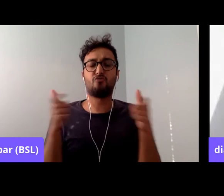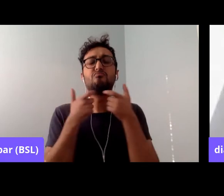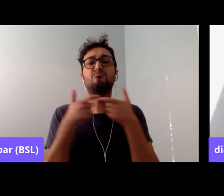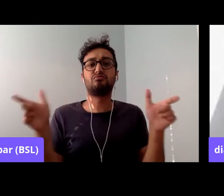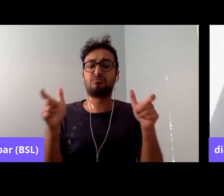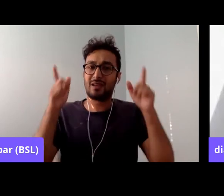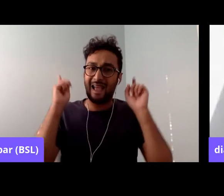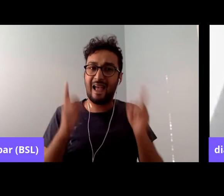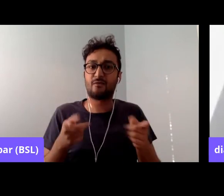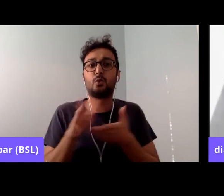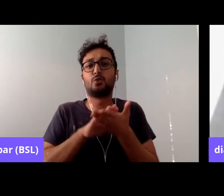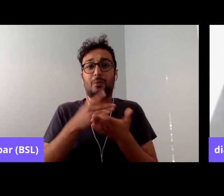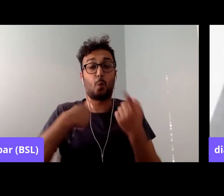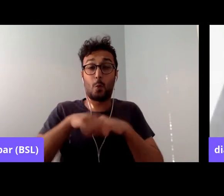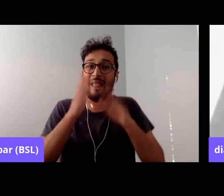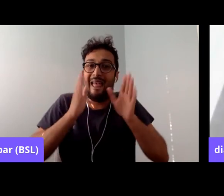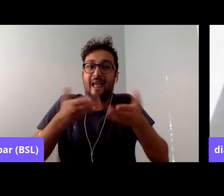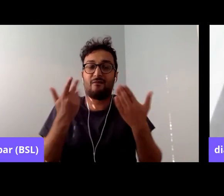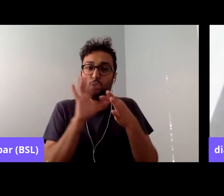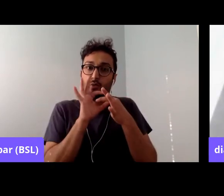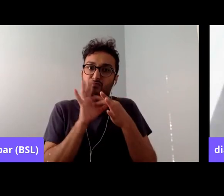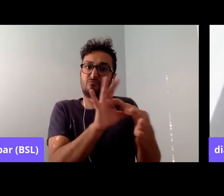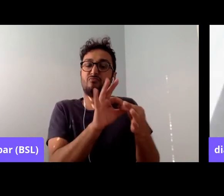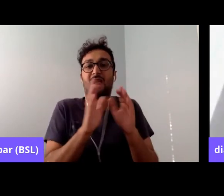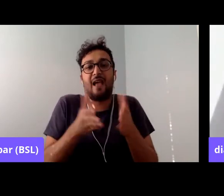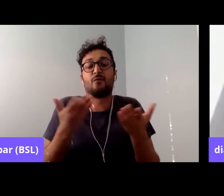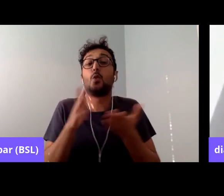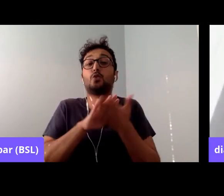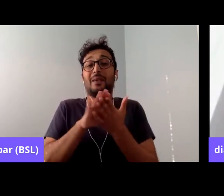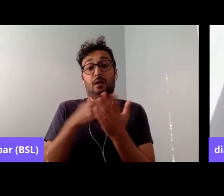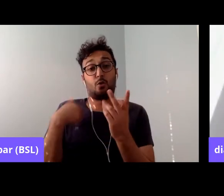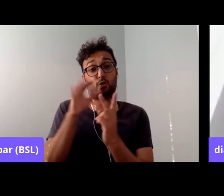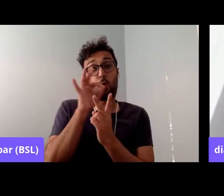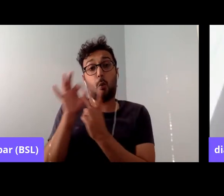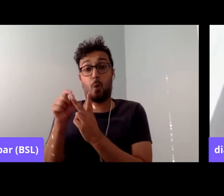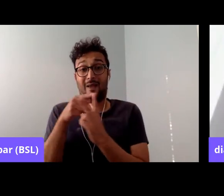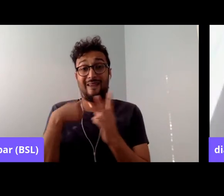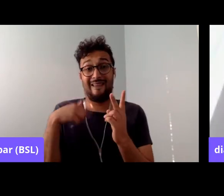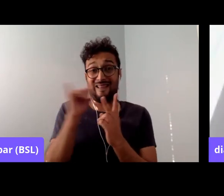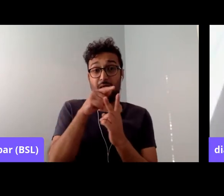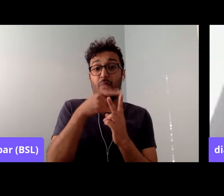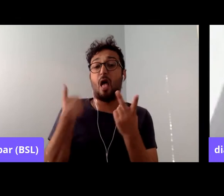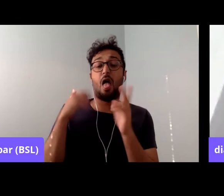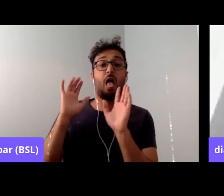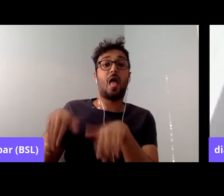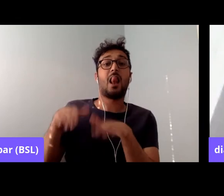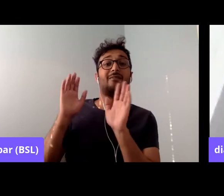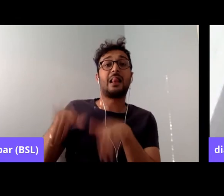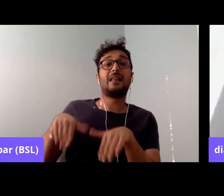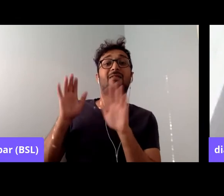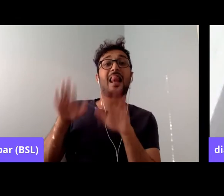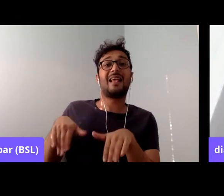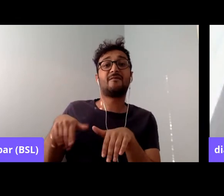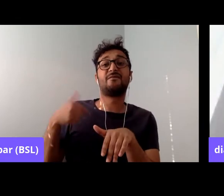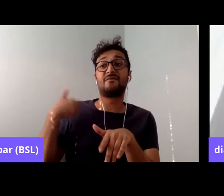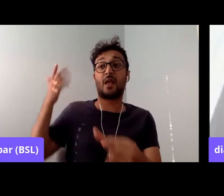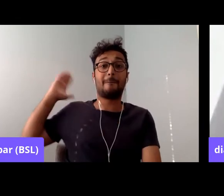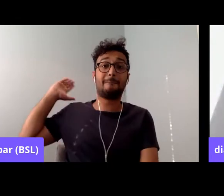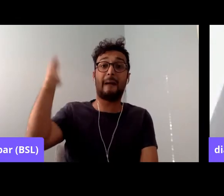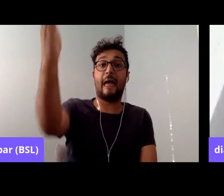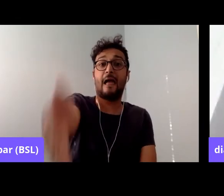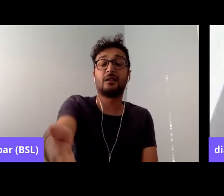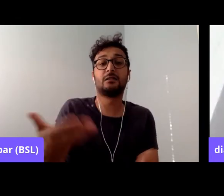one way or another. So, can stand on the sidelines and be bypassed. Or we can say that fighting racism is